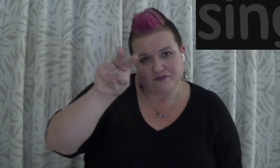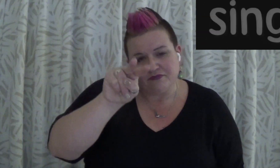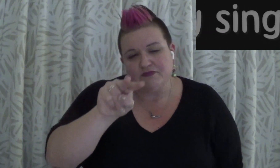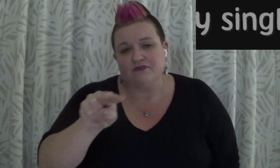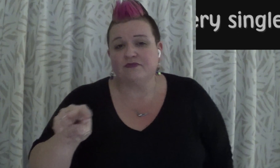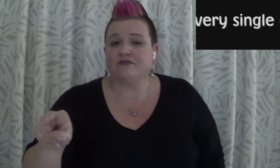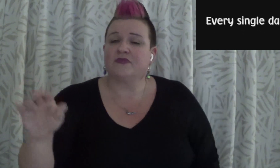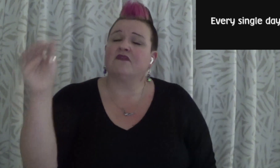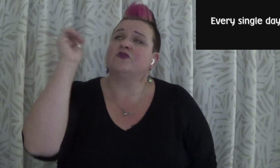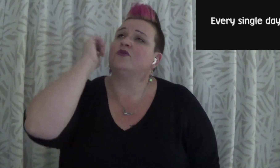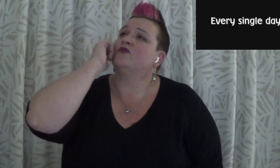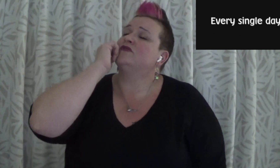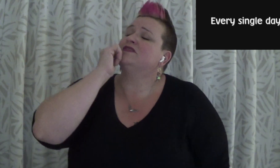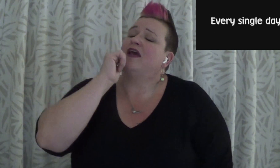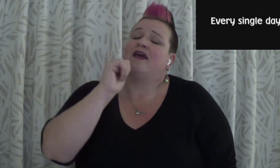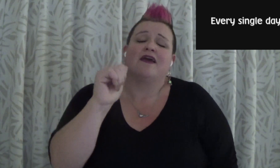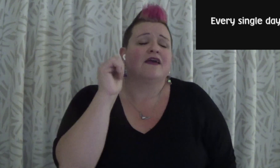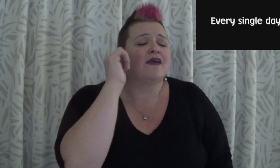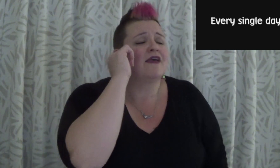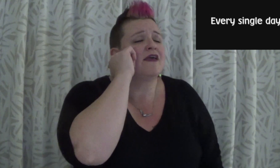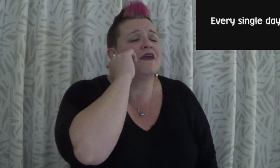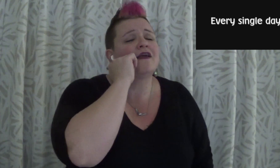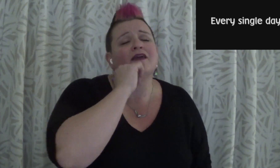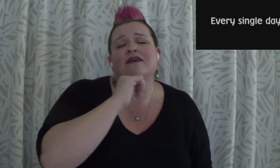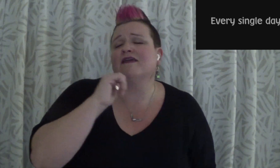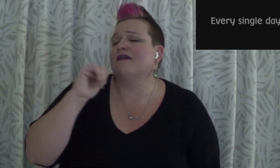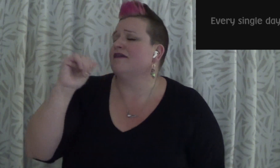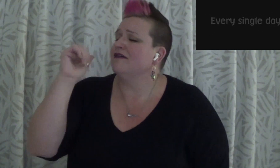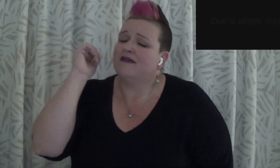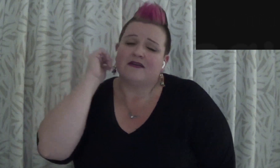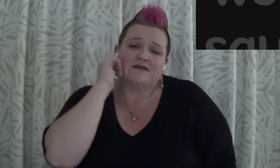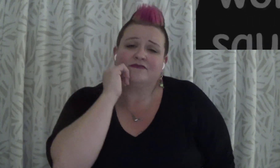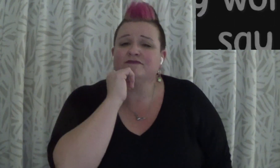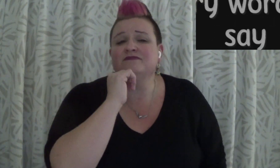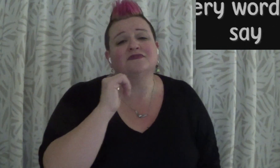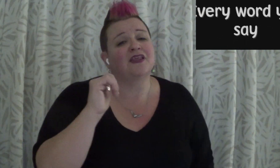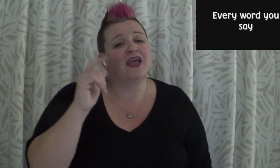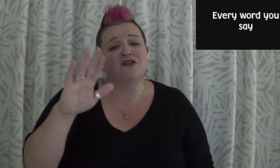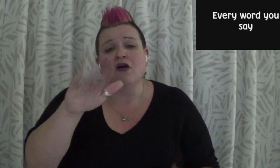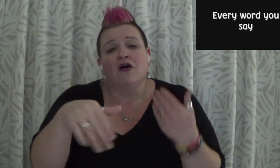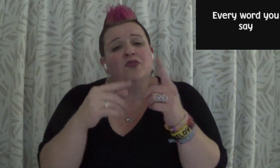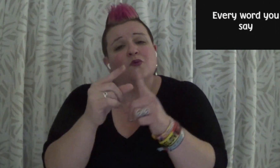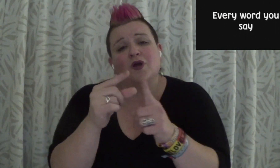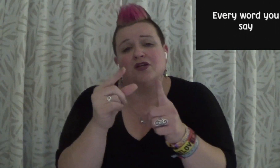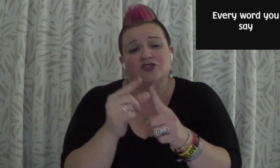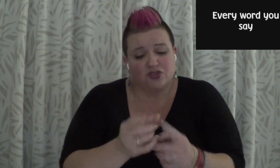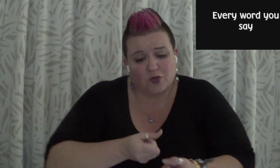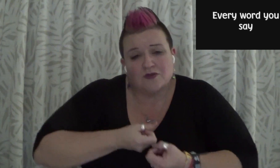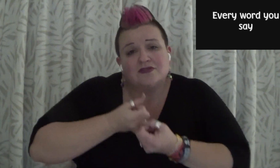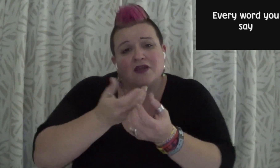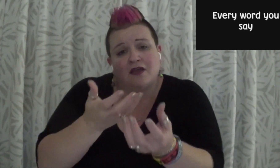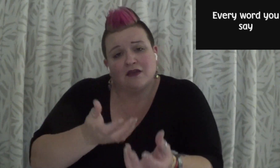Every single day And every word you say